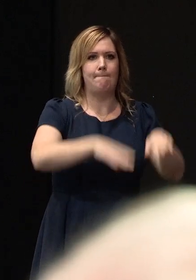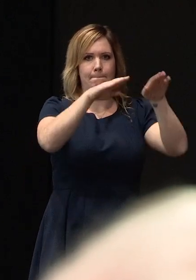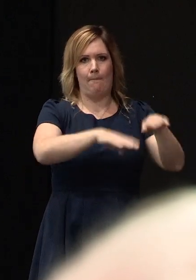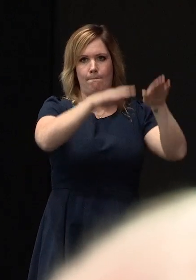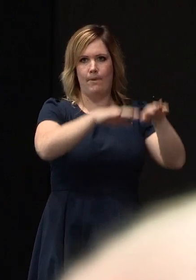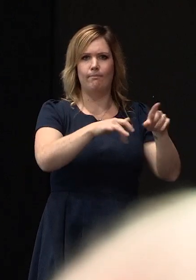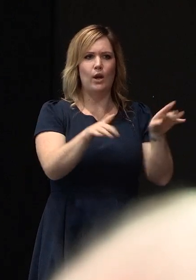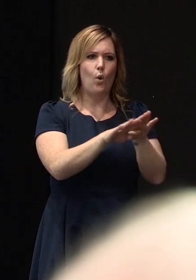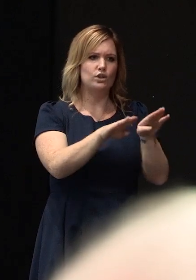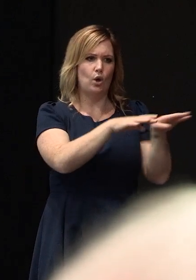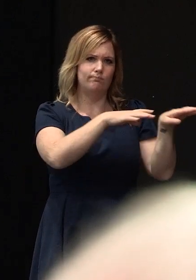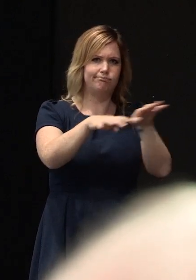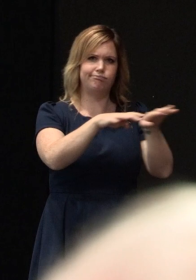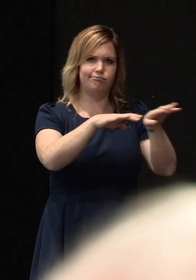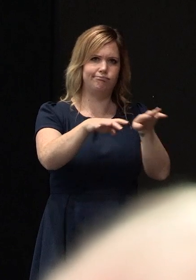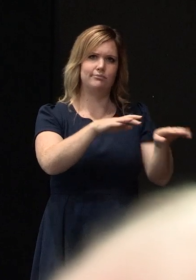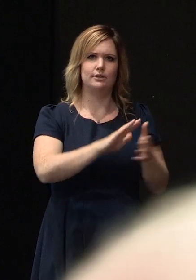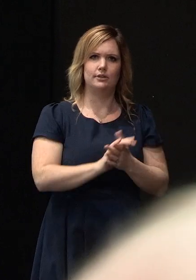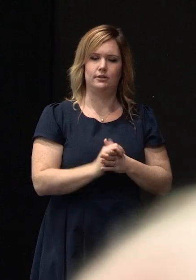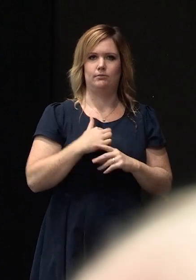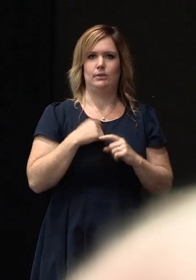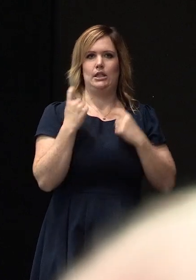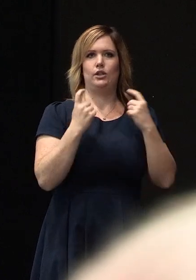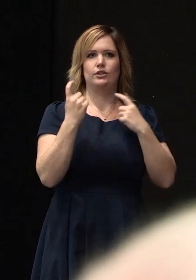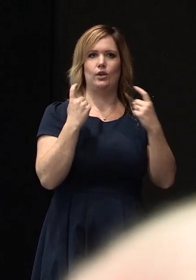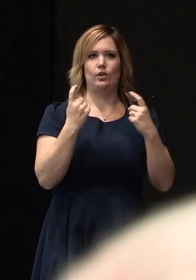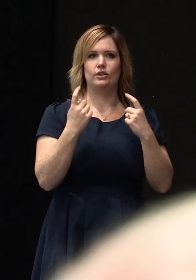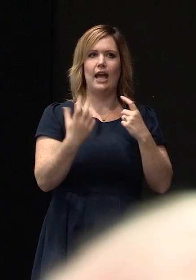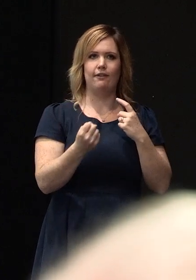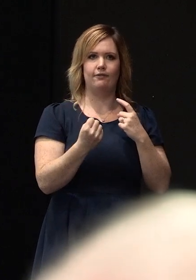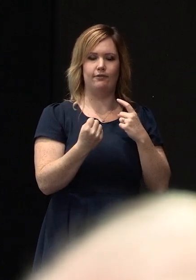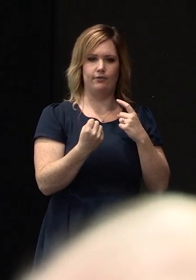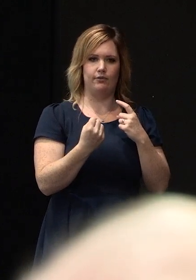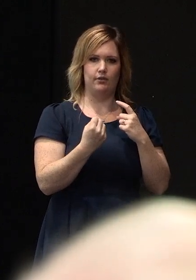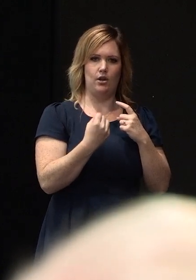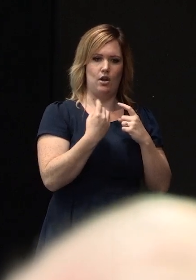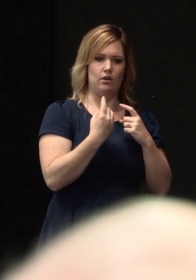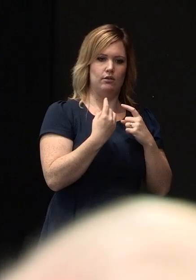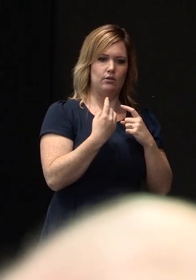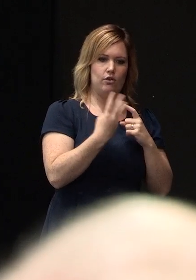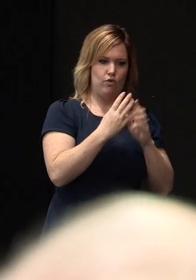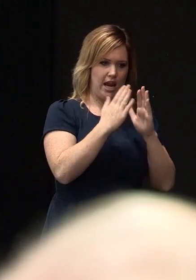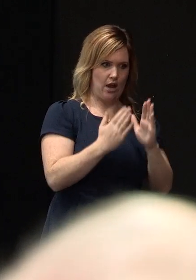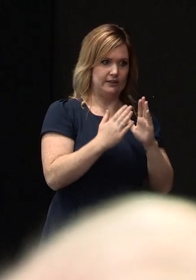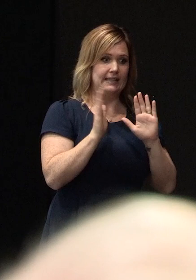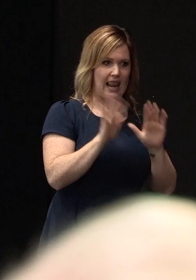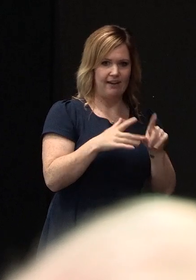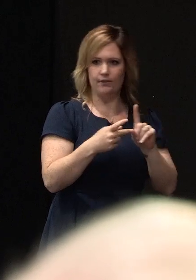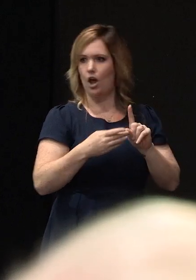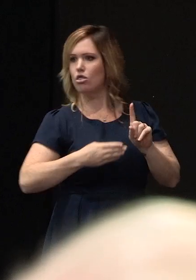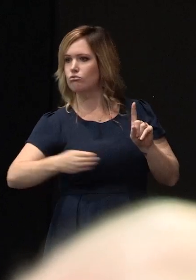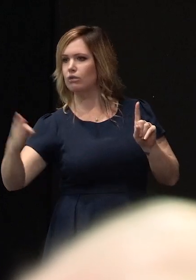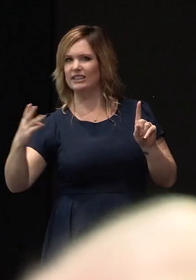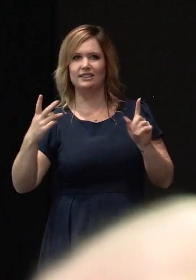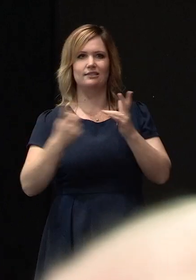concern is that being one of only three houses at the end of 20 at the end of the street that remains the rest are all